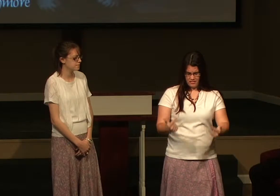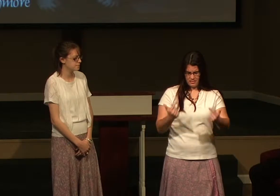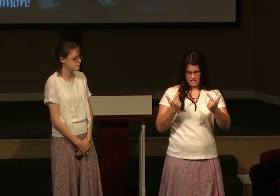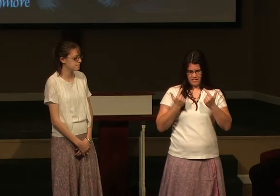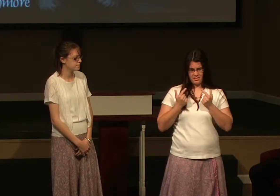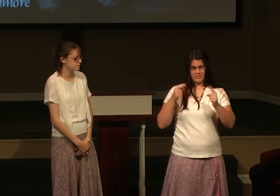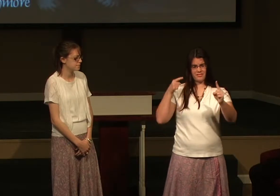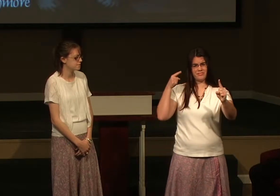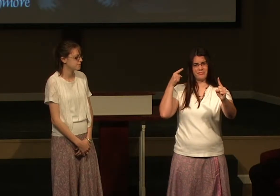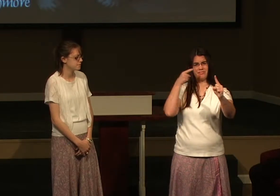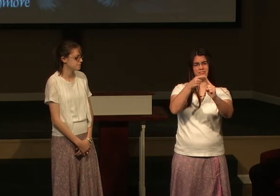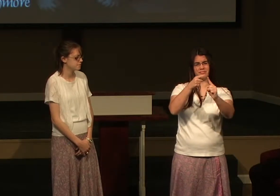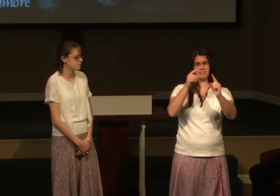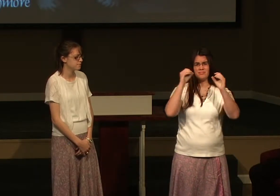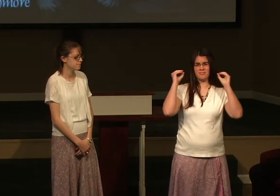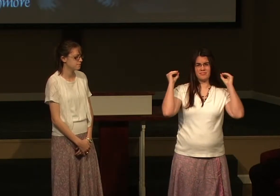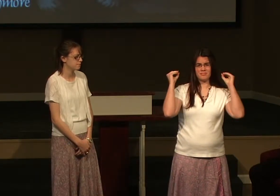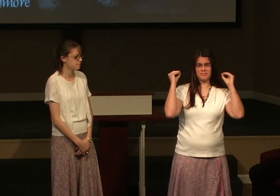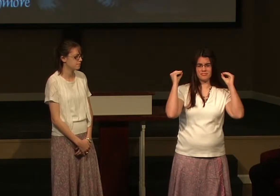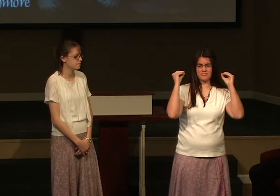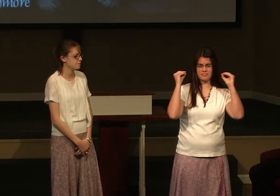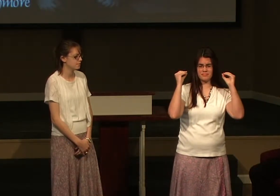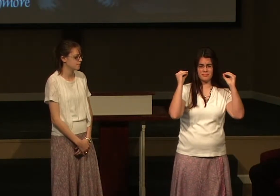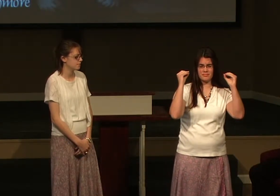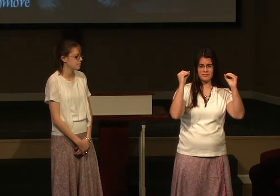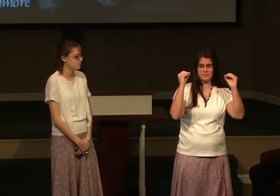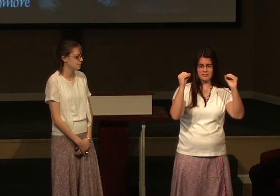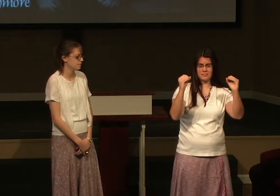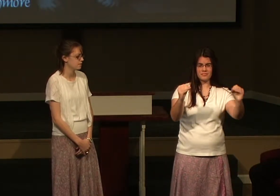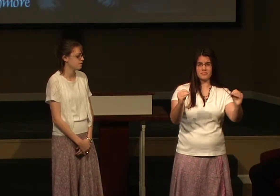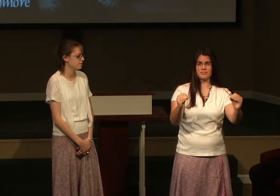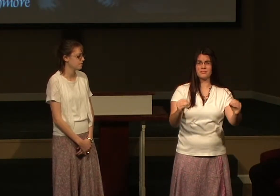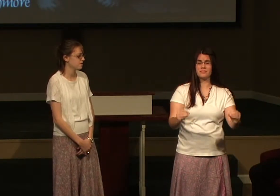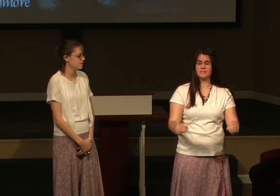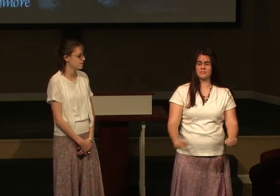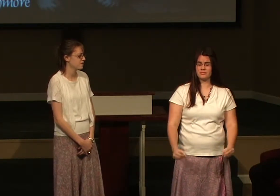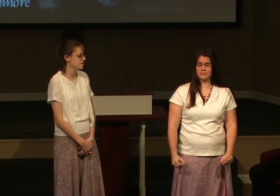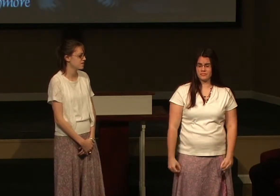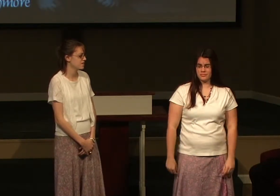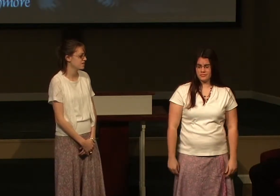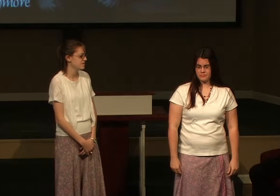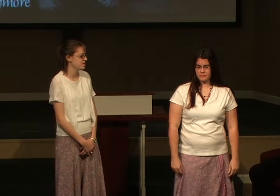It's getting hard just living anymore.